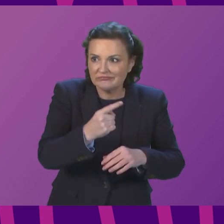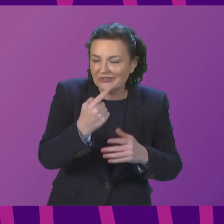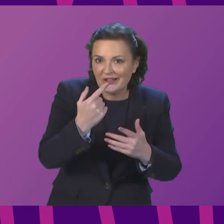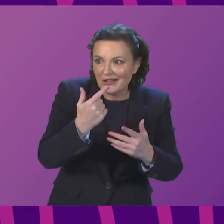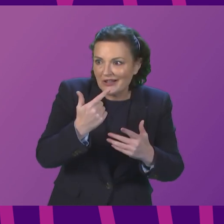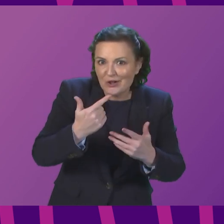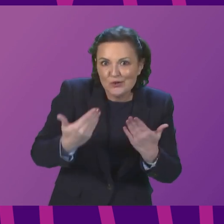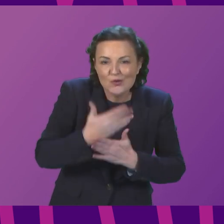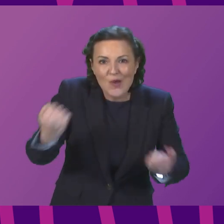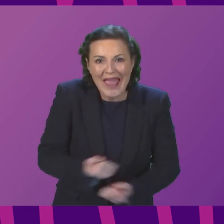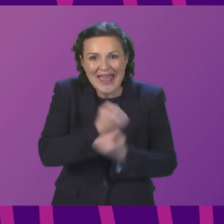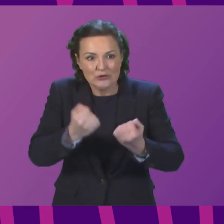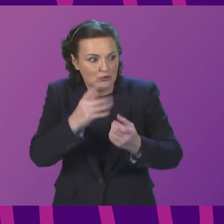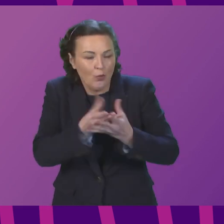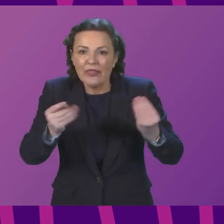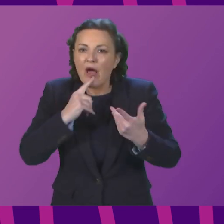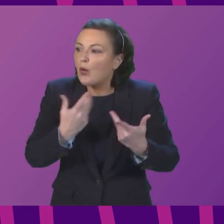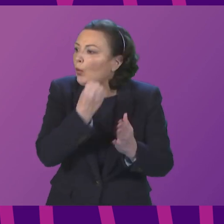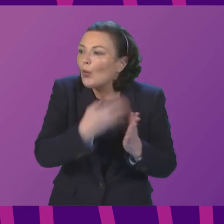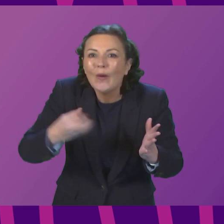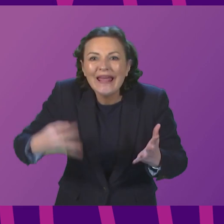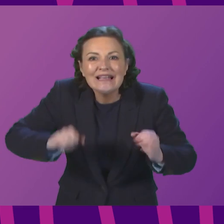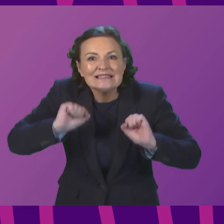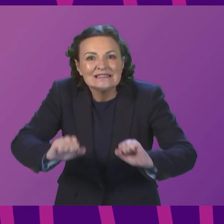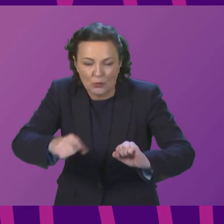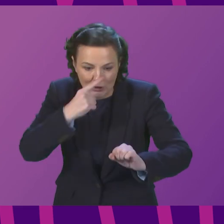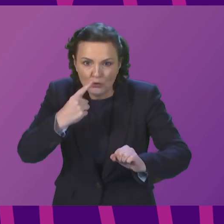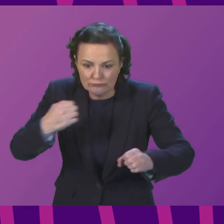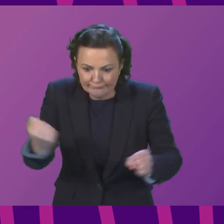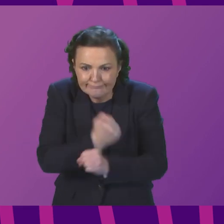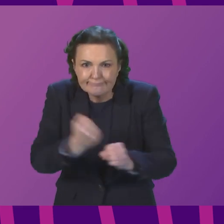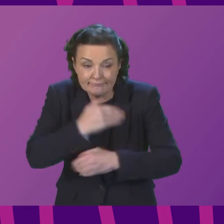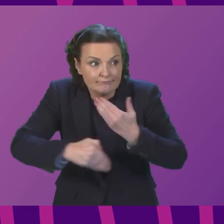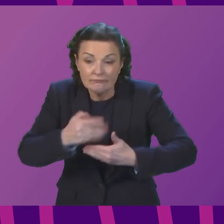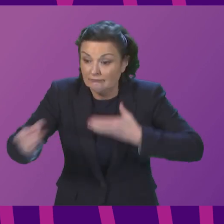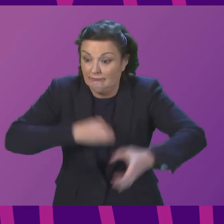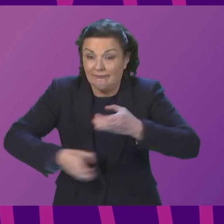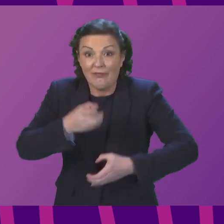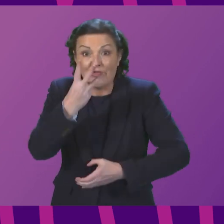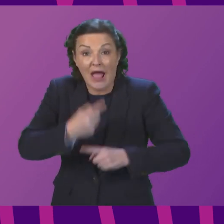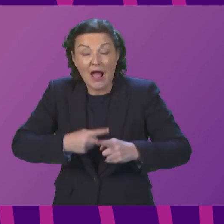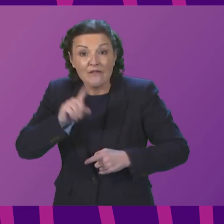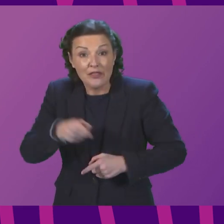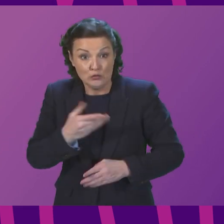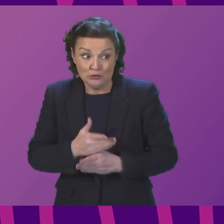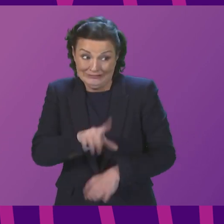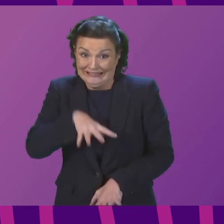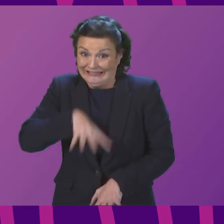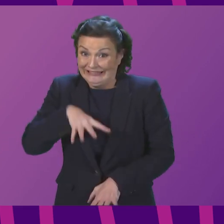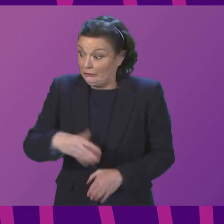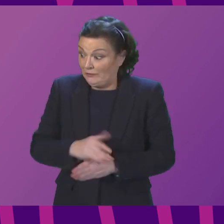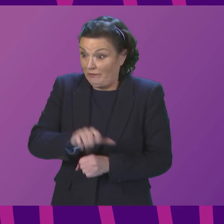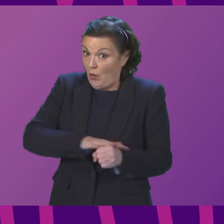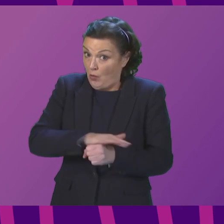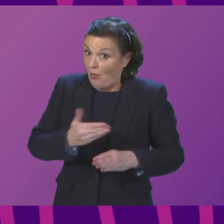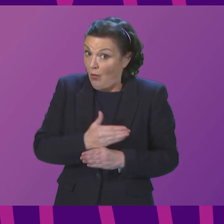waste that is so often cited in this chamber, but more importantly generate up to 3,500 jobs, much needed jobs, for the local area.